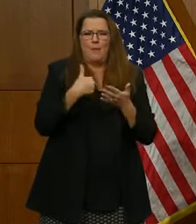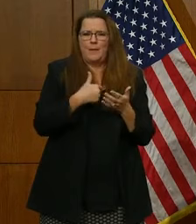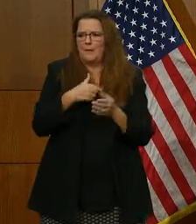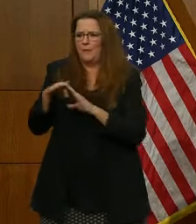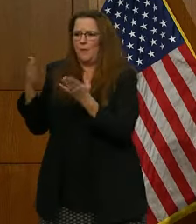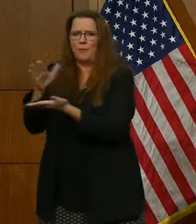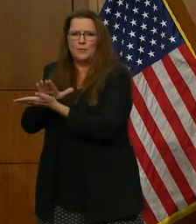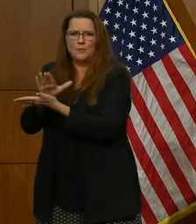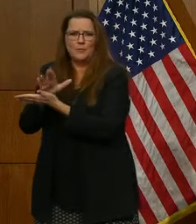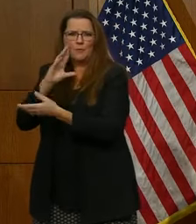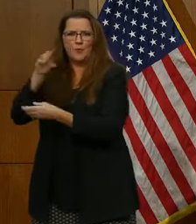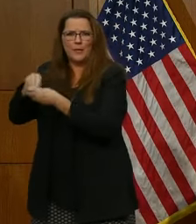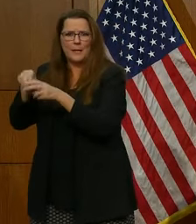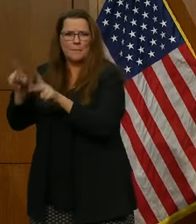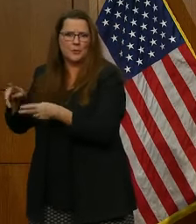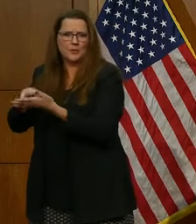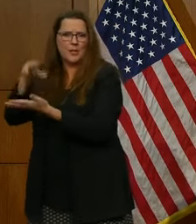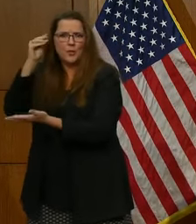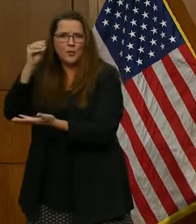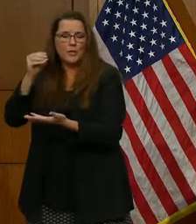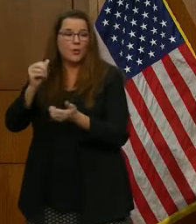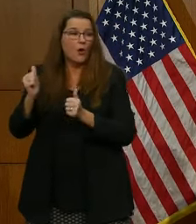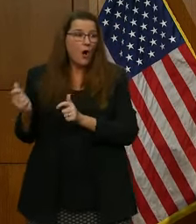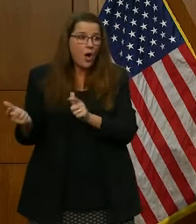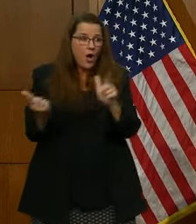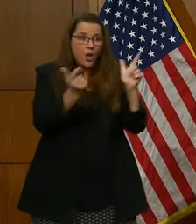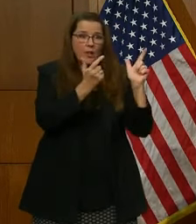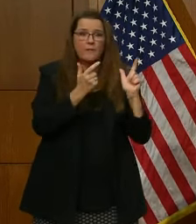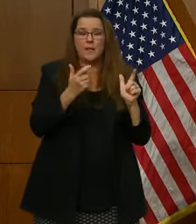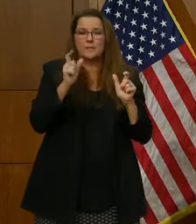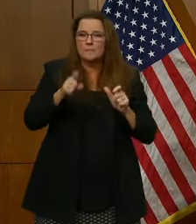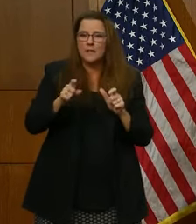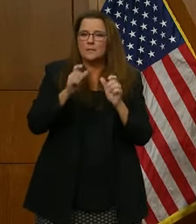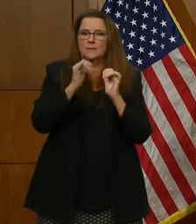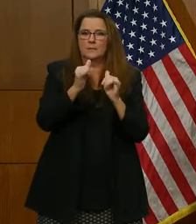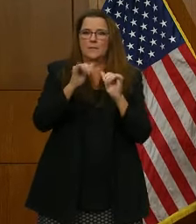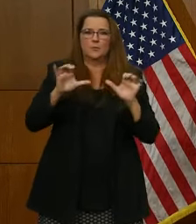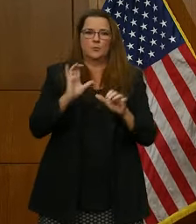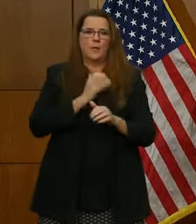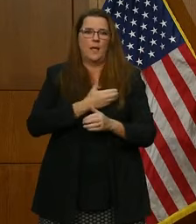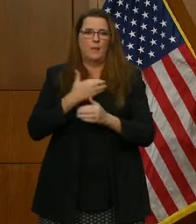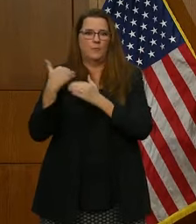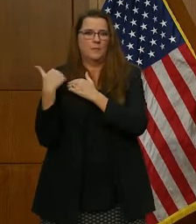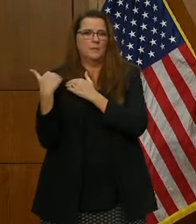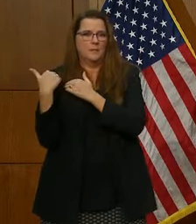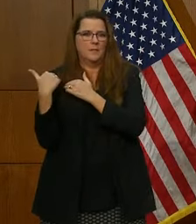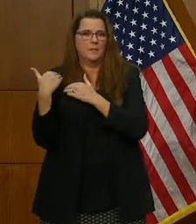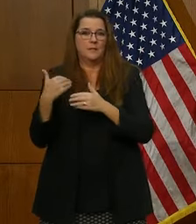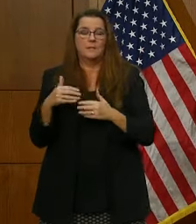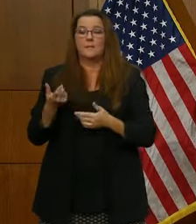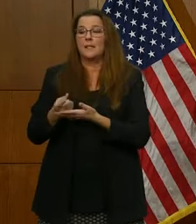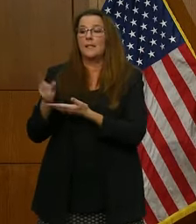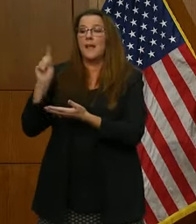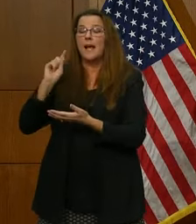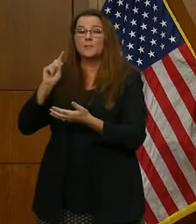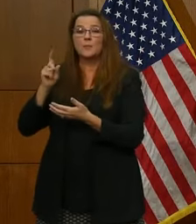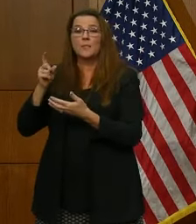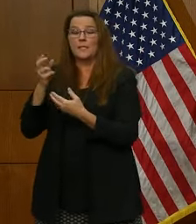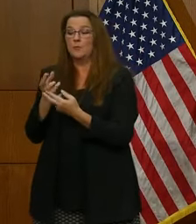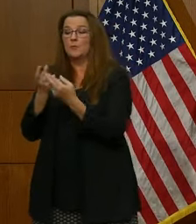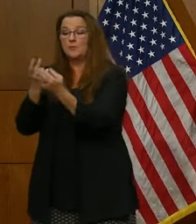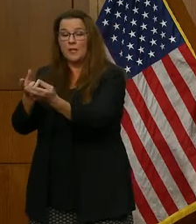person learning. We all must do our part. Last week, the VEA recommended that all lessons remain virtual until